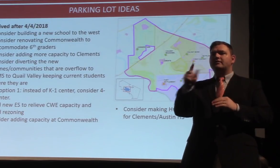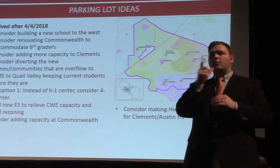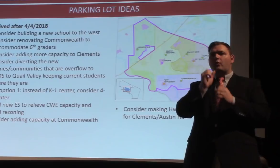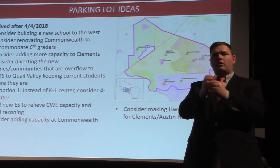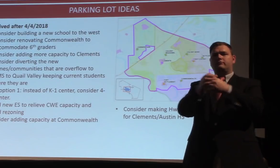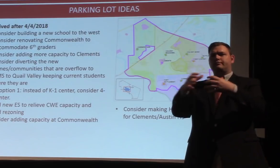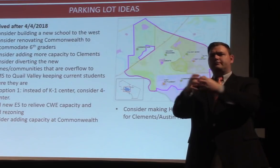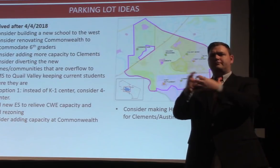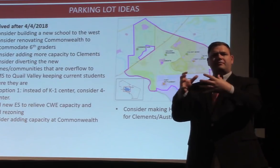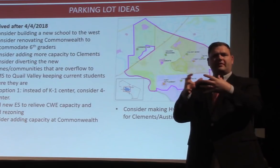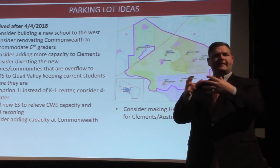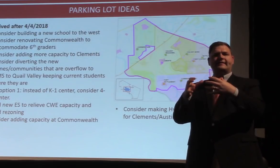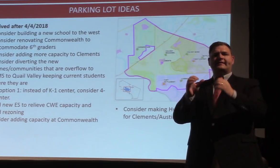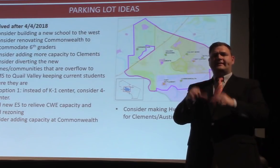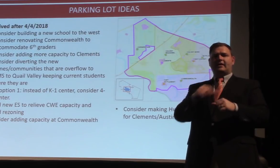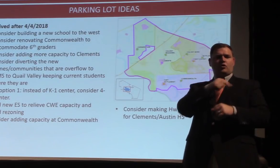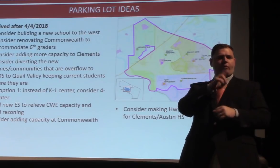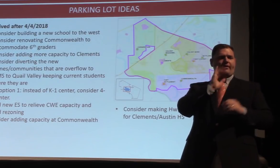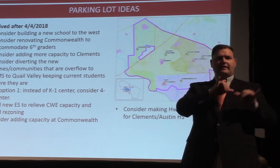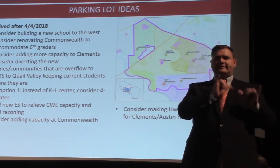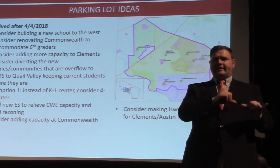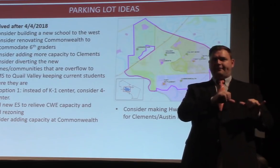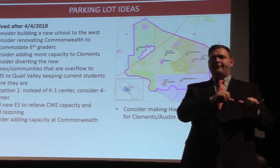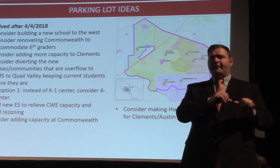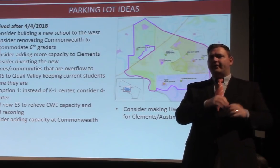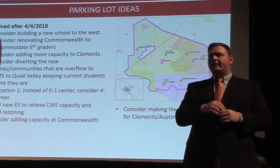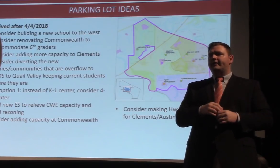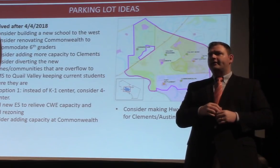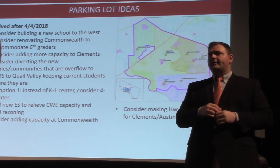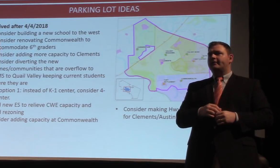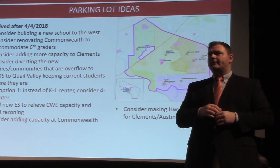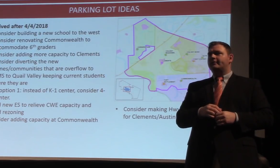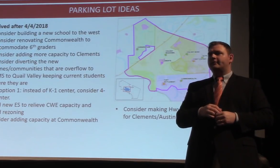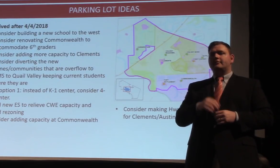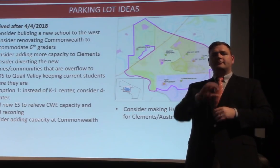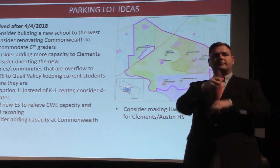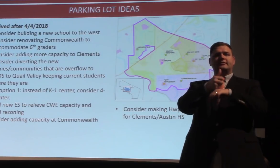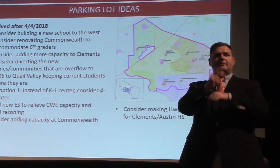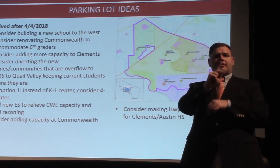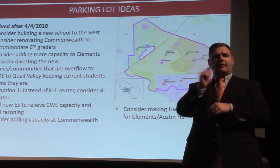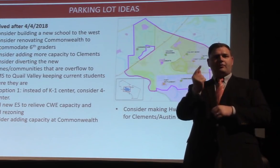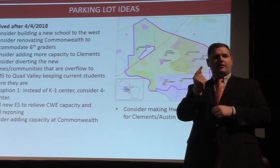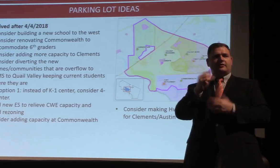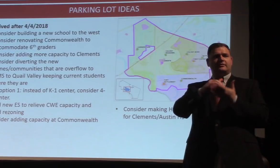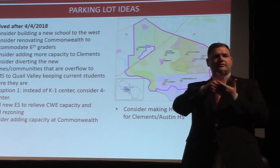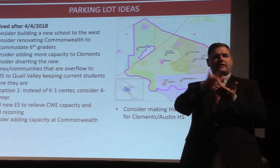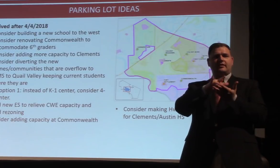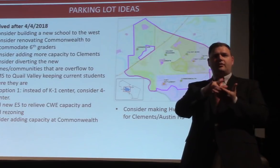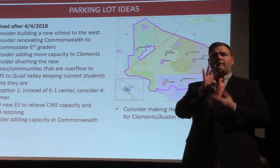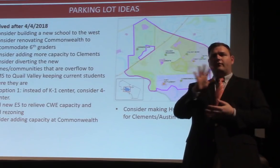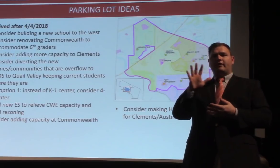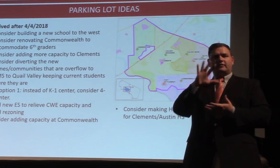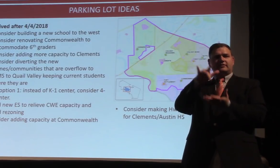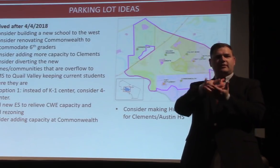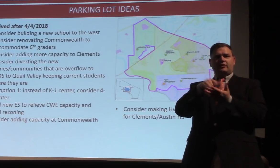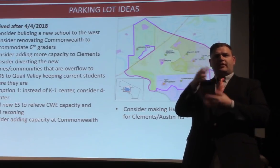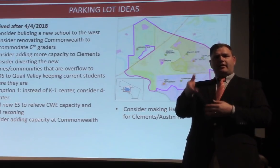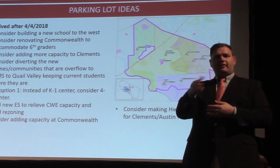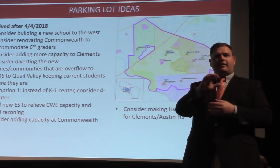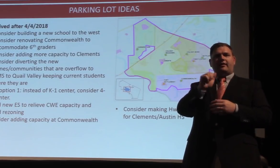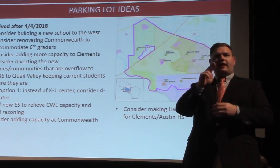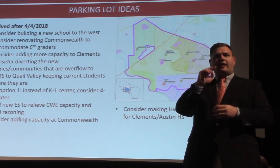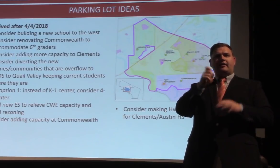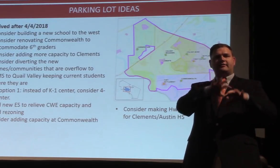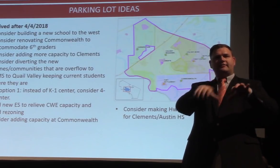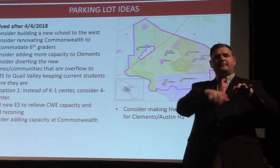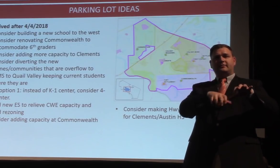to Quail Valley to keep current students where they are. Consider, instead of a K-1 center, a 4-5 center at the annex. Consider building